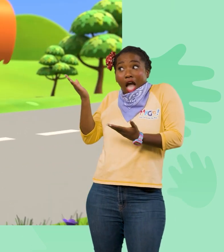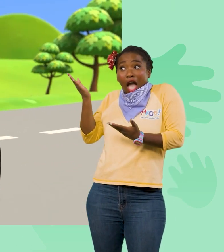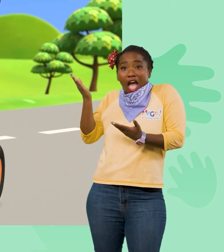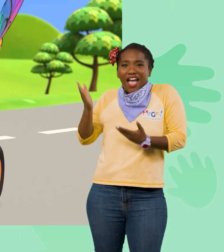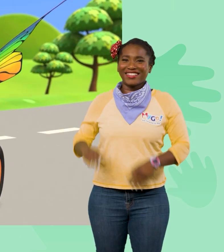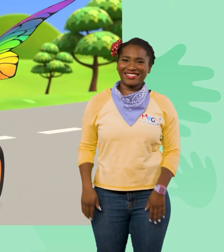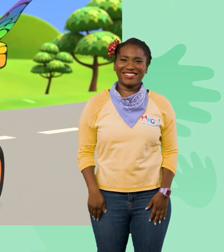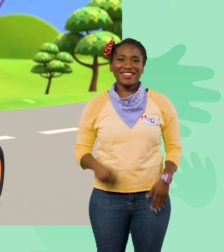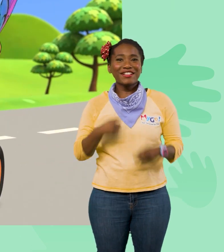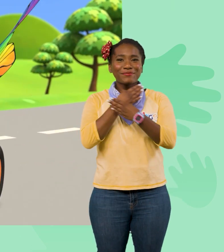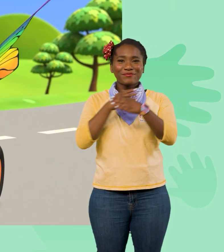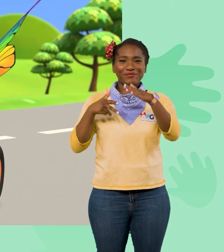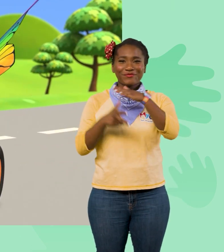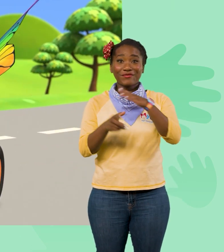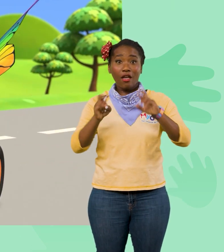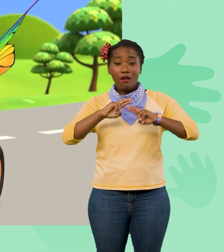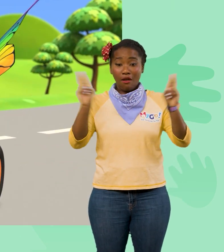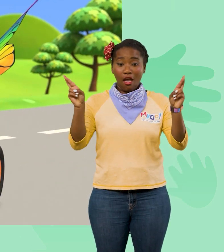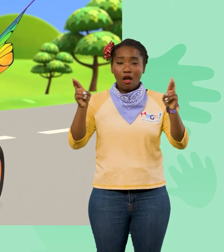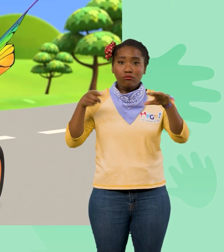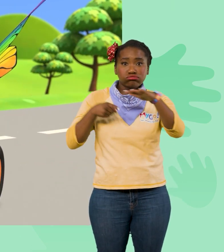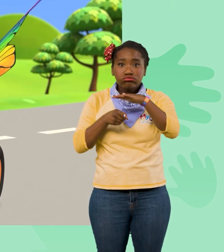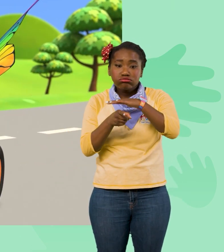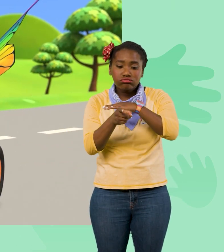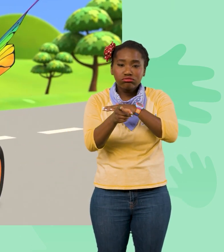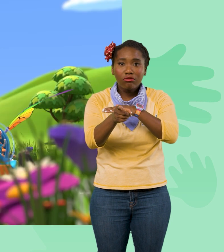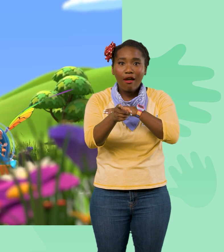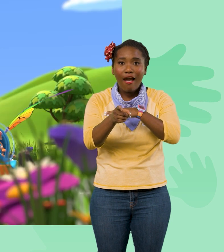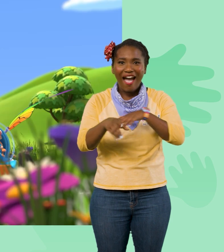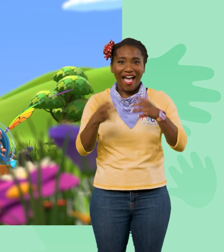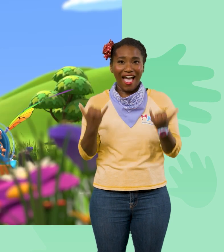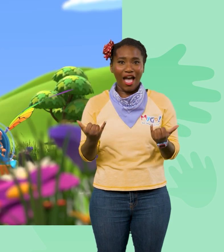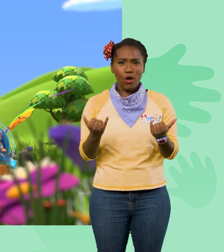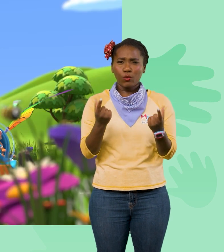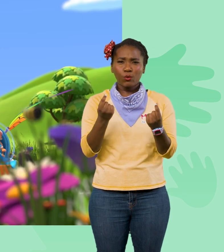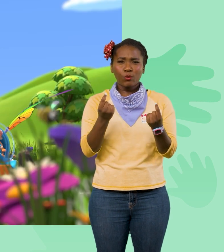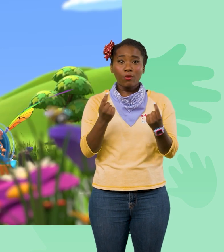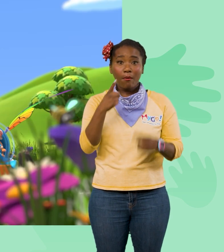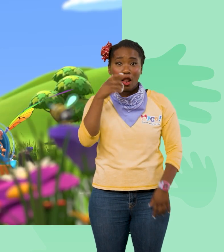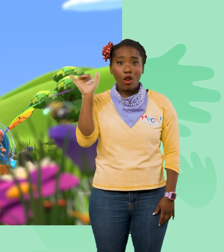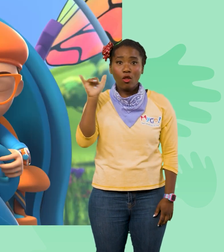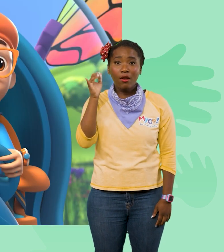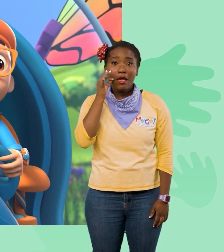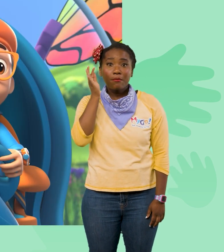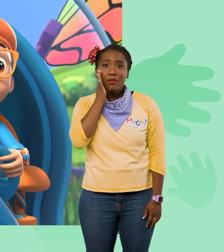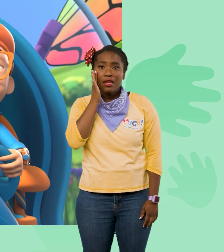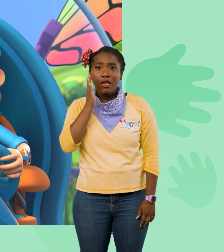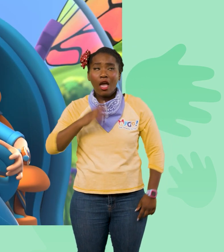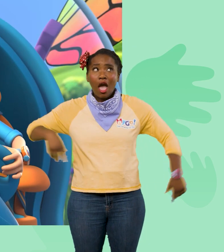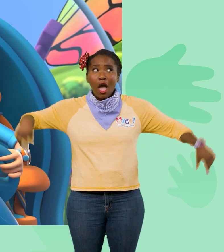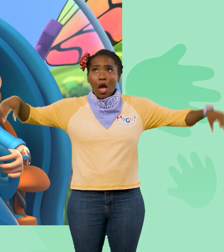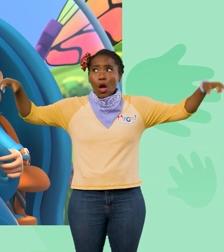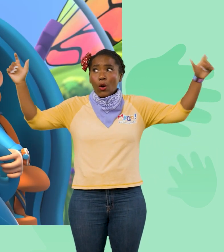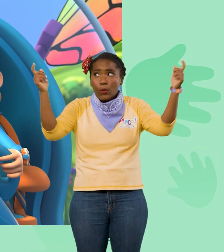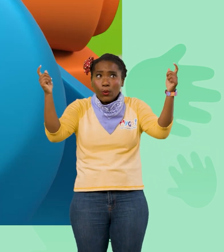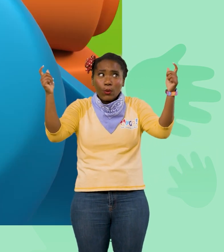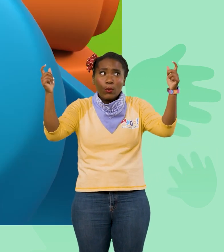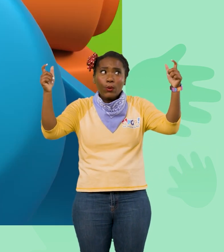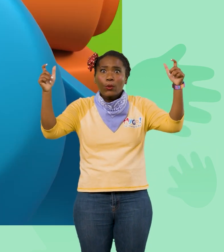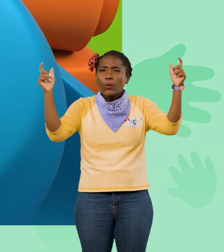The Blippi Mobile is ready for adventure! Now, we just need to make like a bee and bee tinier!